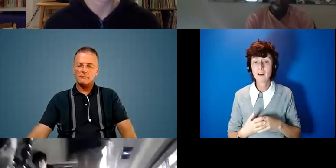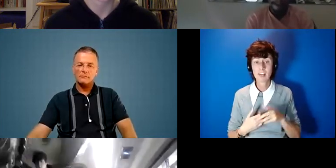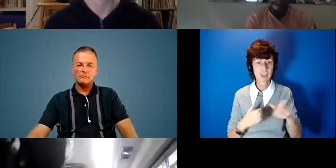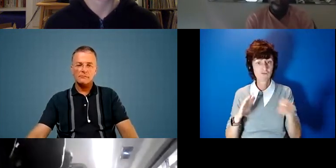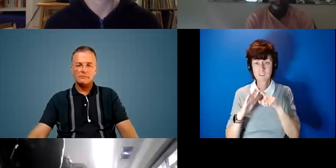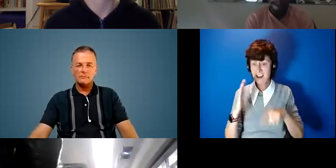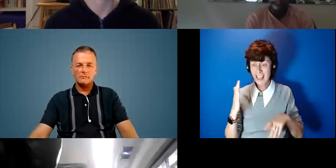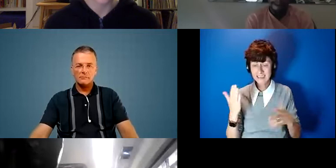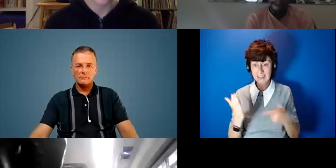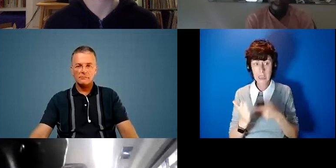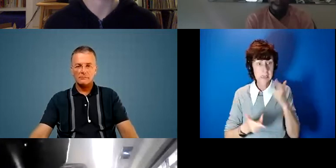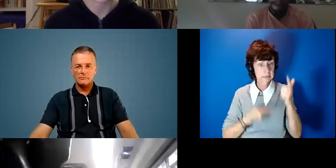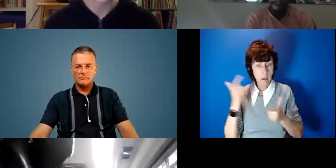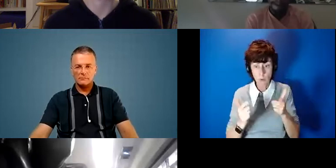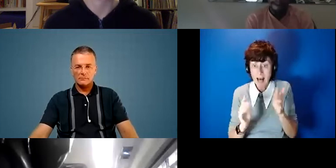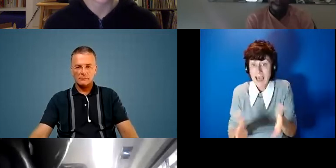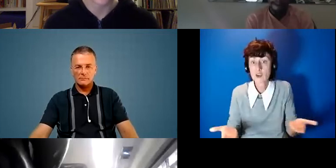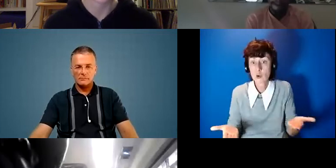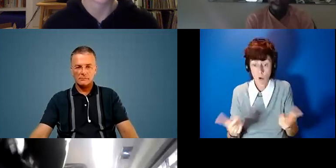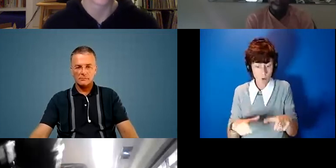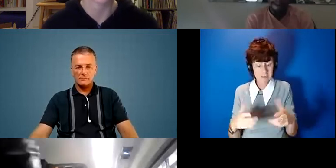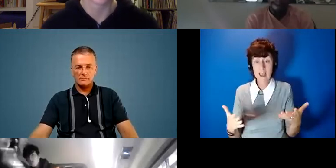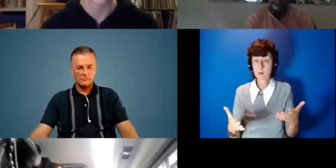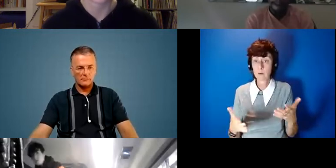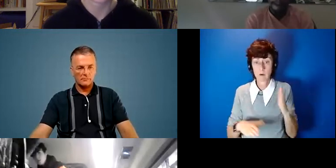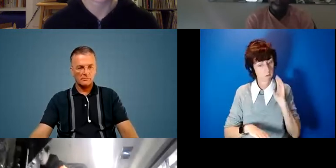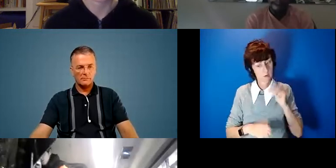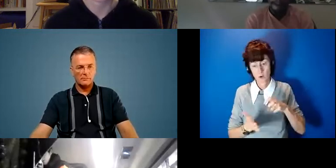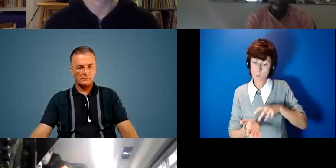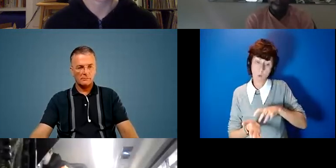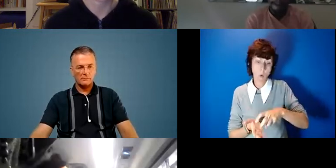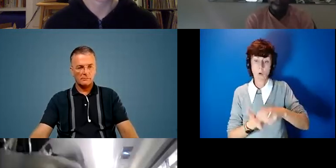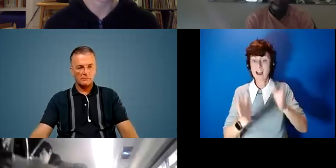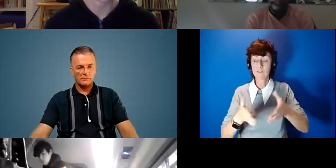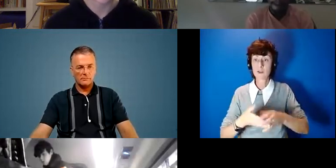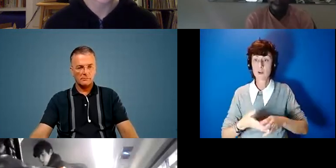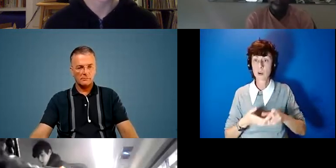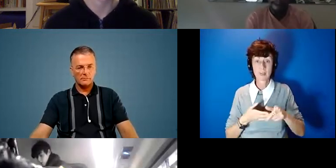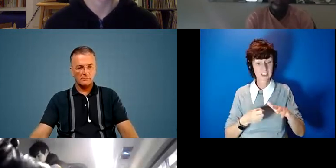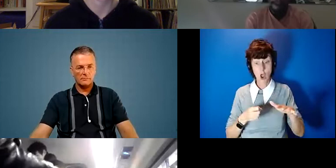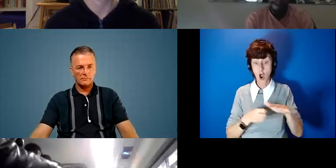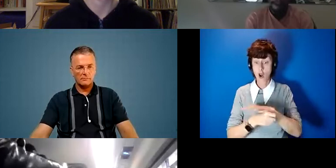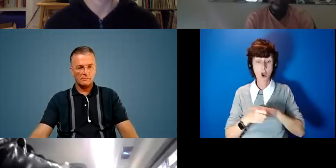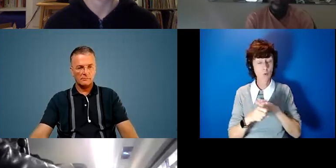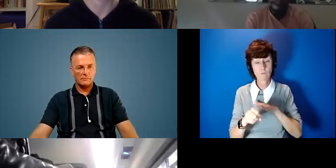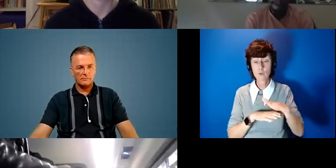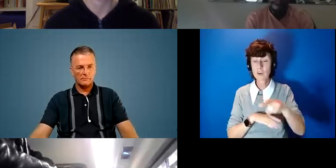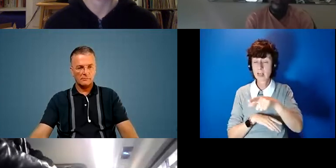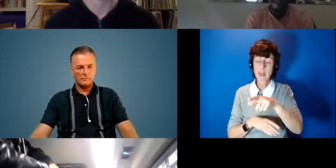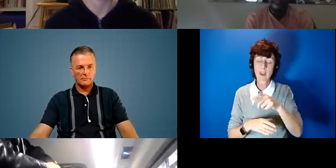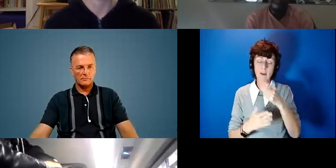cycle based walking based just very different local future and they're drawing these beautiful pictures